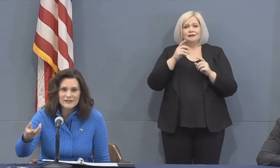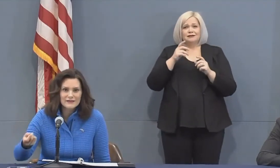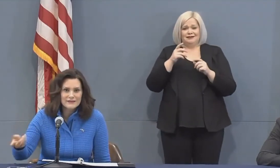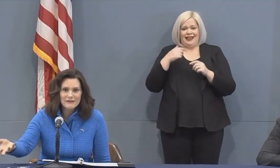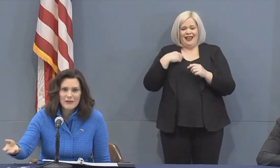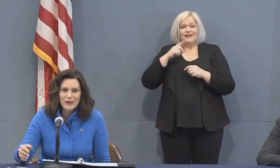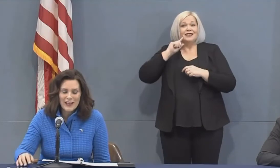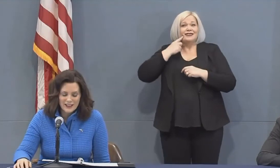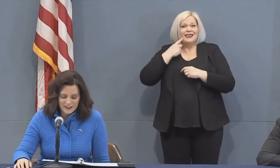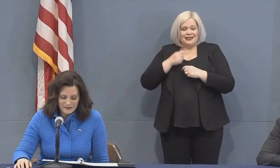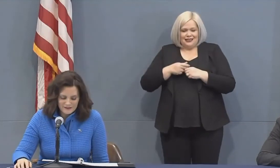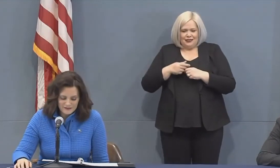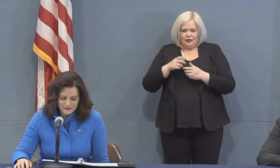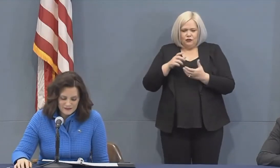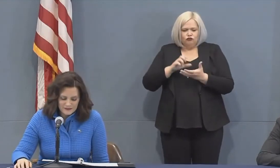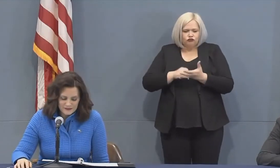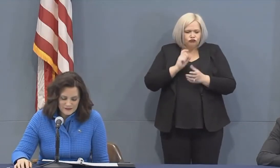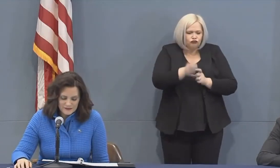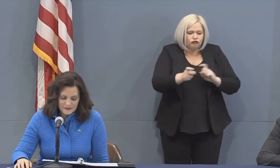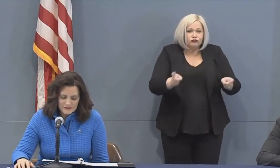kids, barehanded.